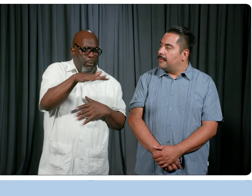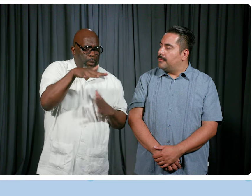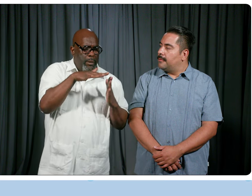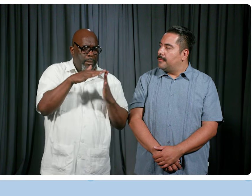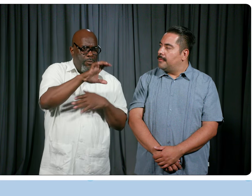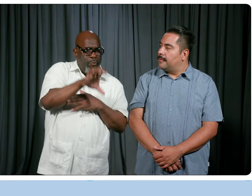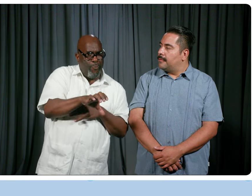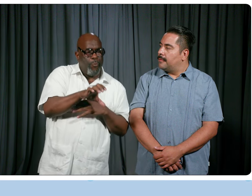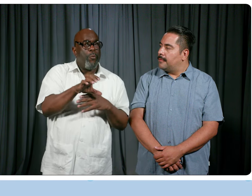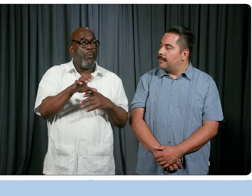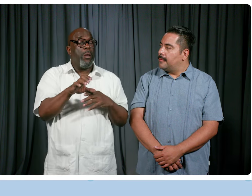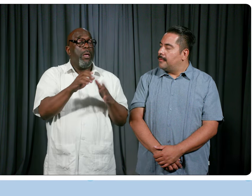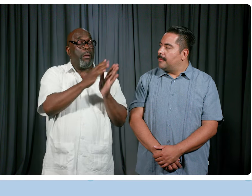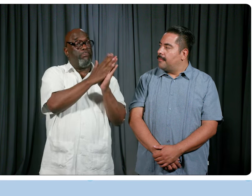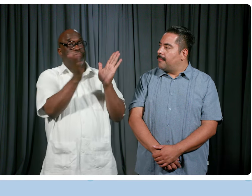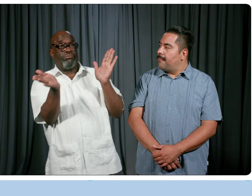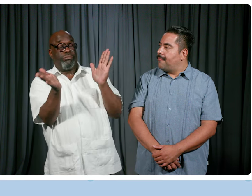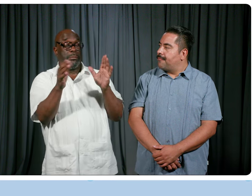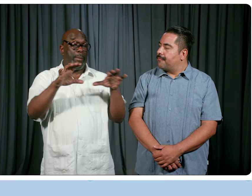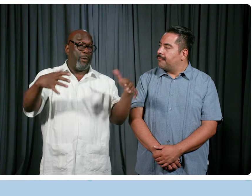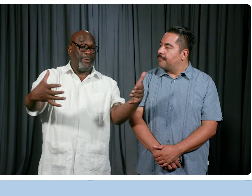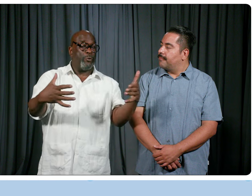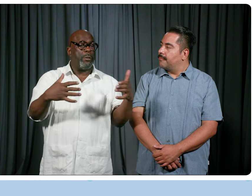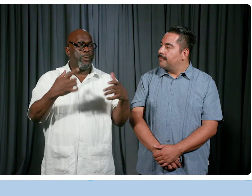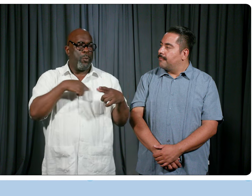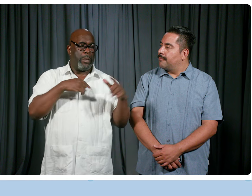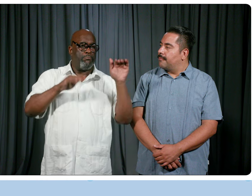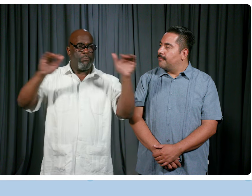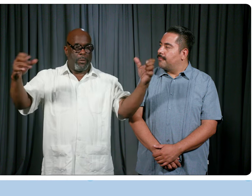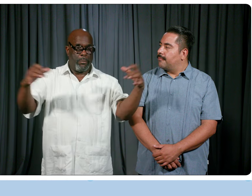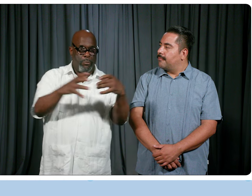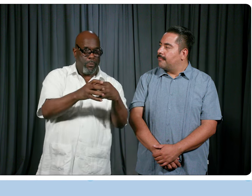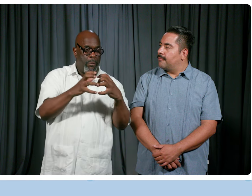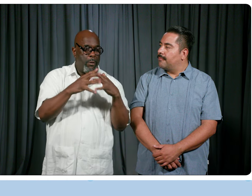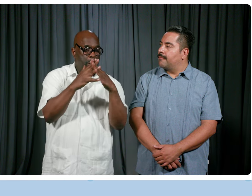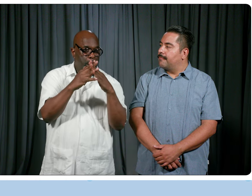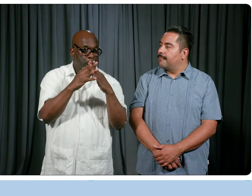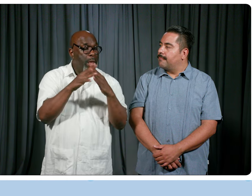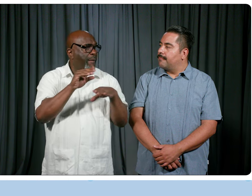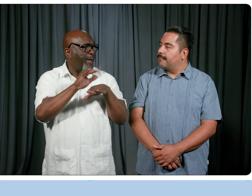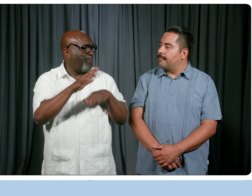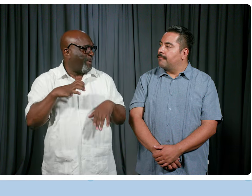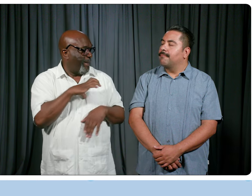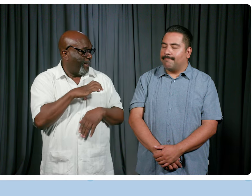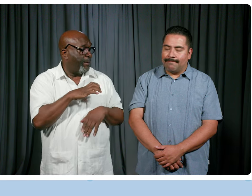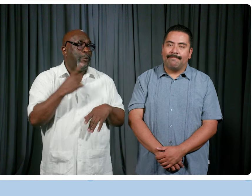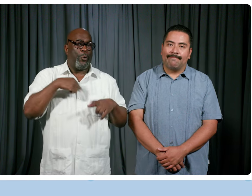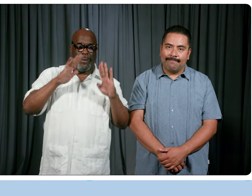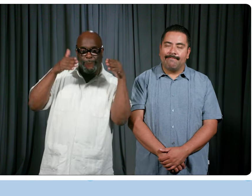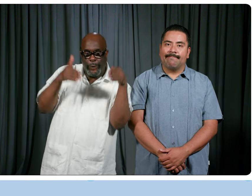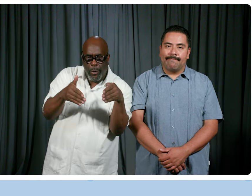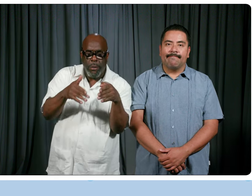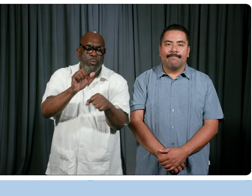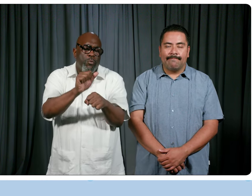a cross-disability population that we could put together. And we created an advisory committee. So we have a disability advisory committee that is kind of